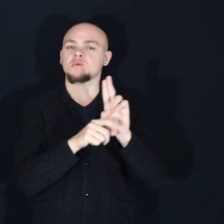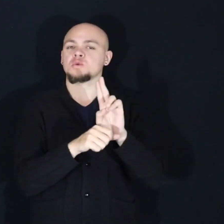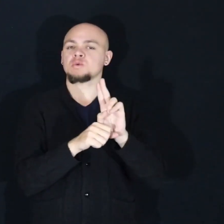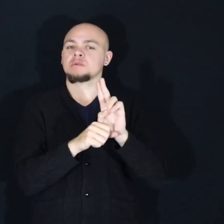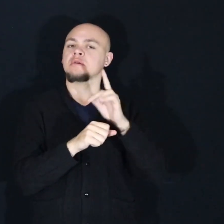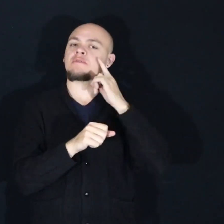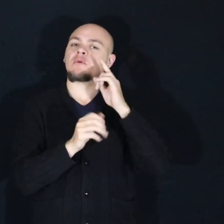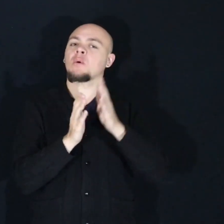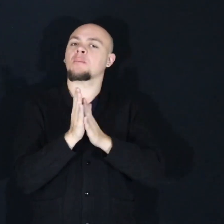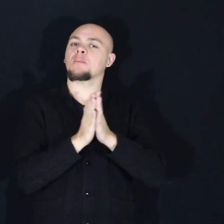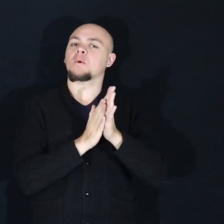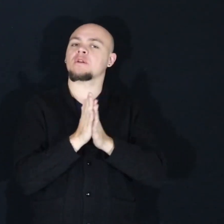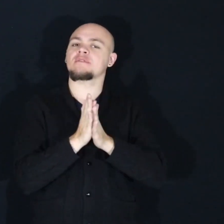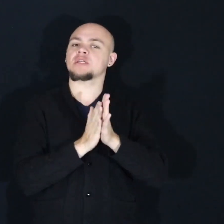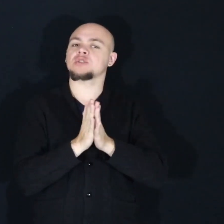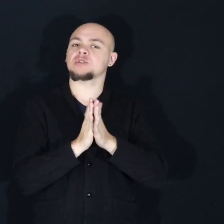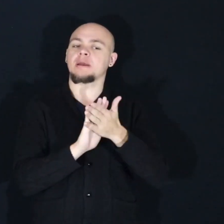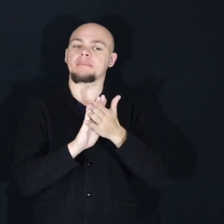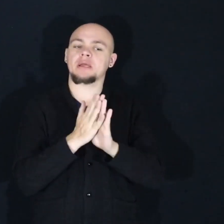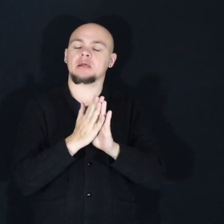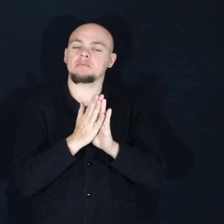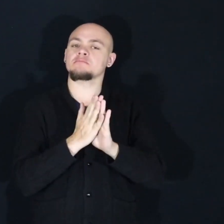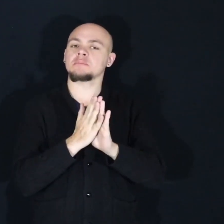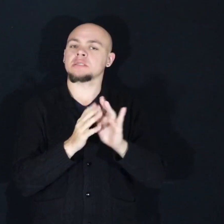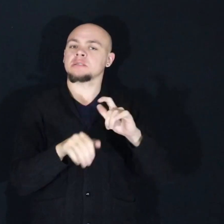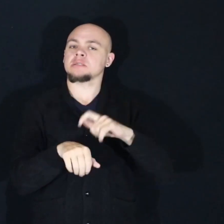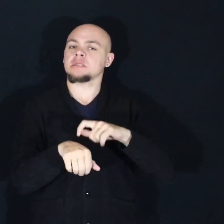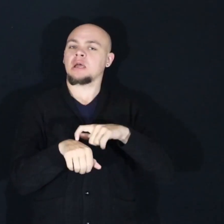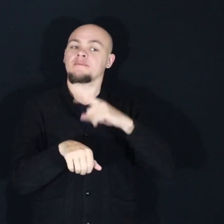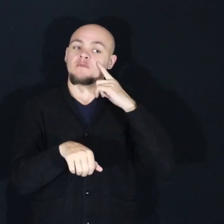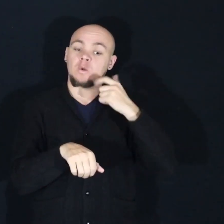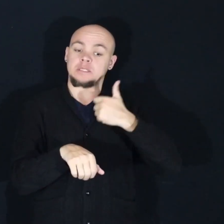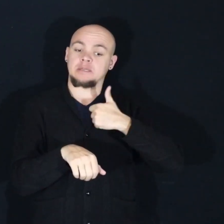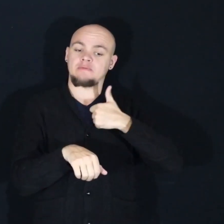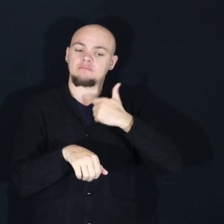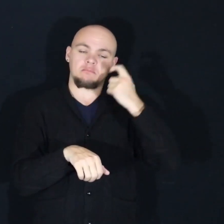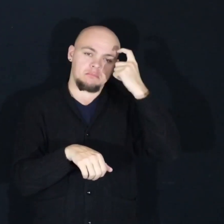motivate ourselves into making time for ourselves and our minds.